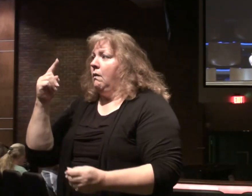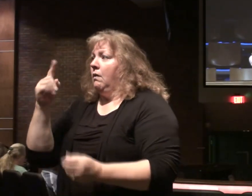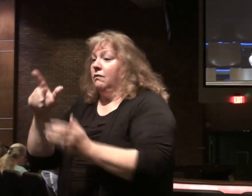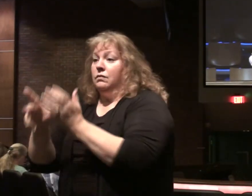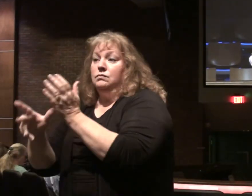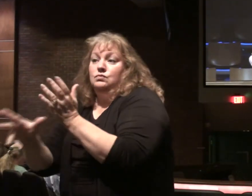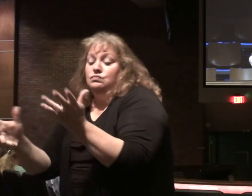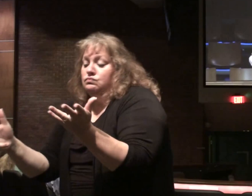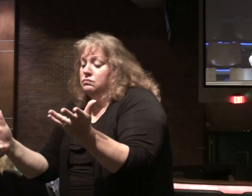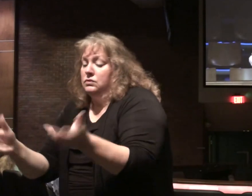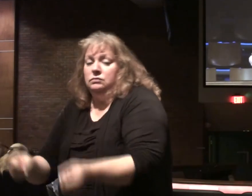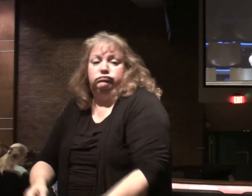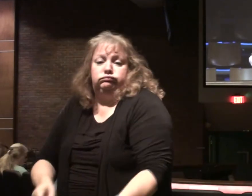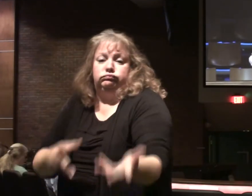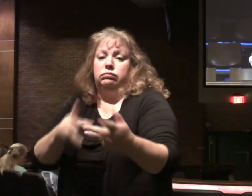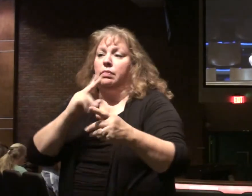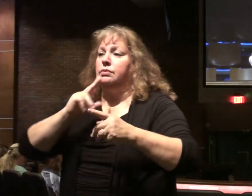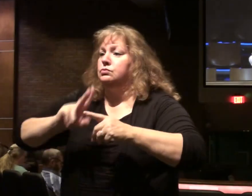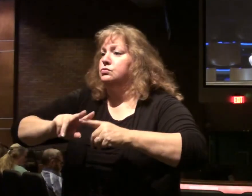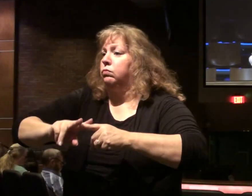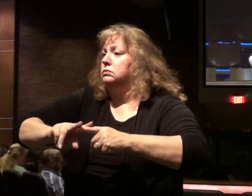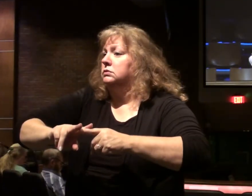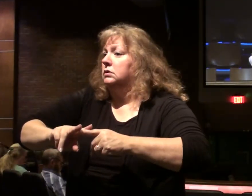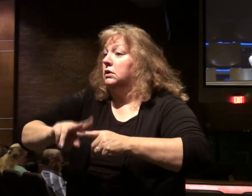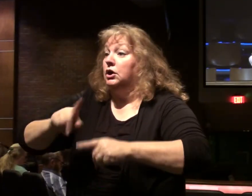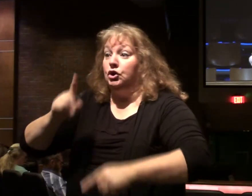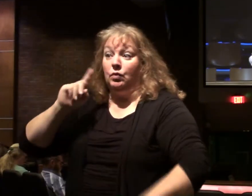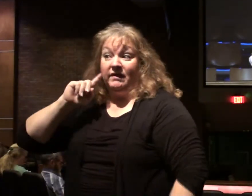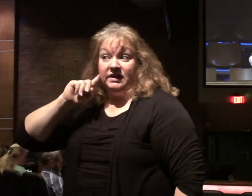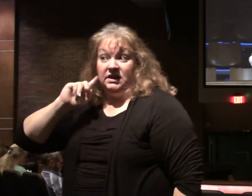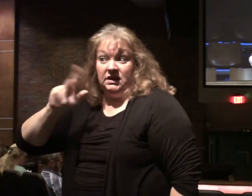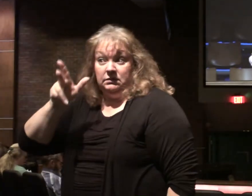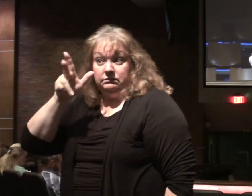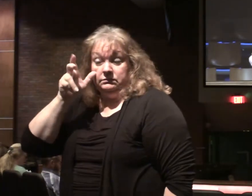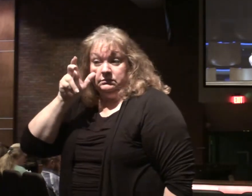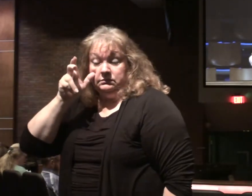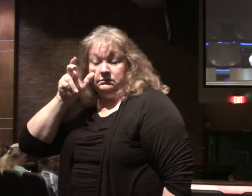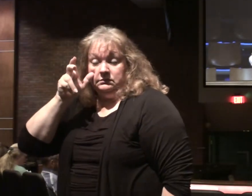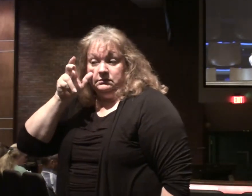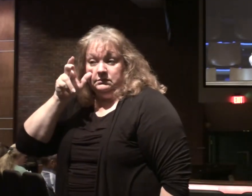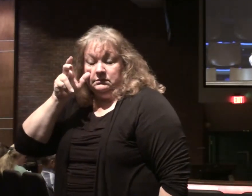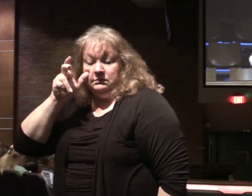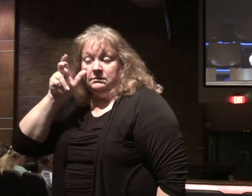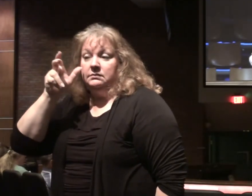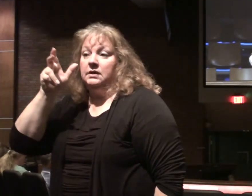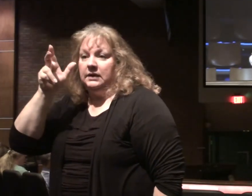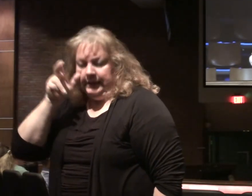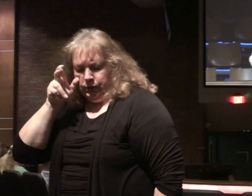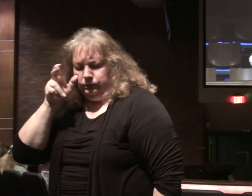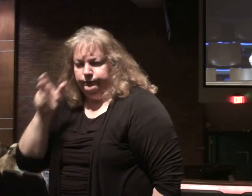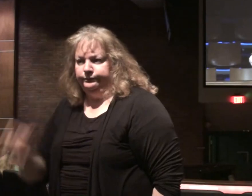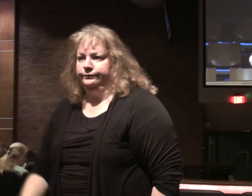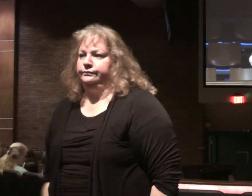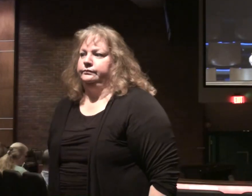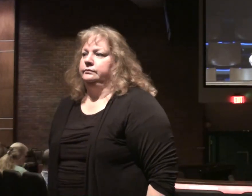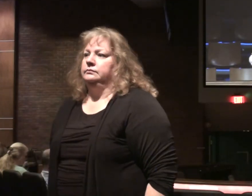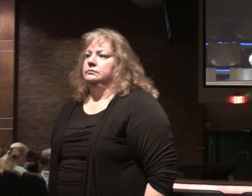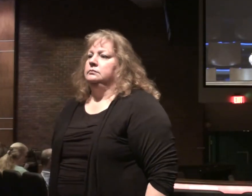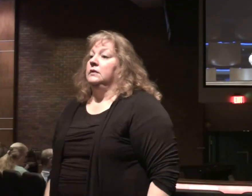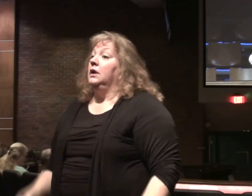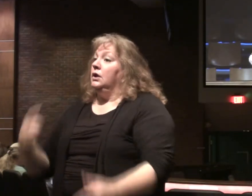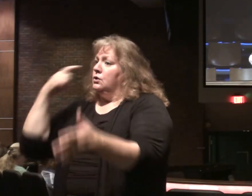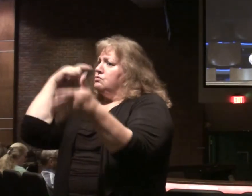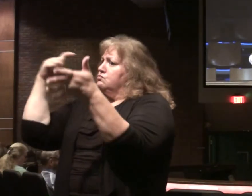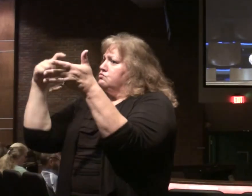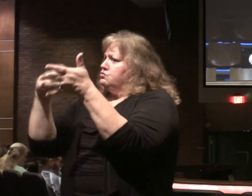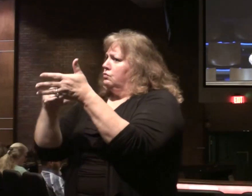it is thrown out. He who has ears to hear, let him hear. Did you